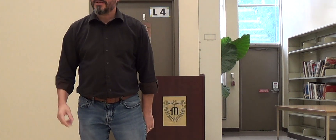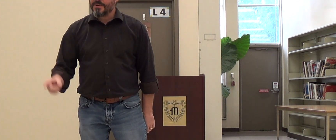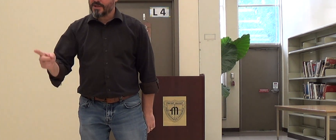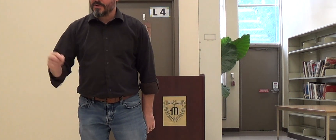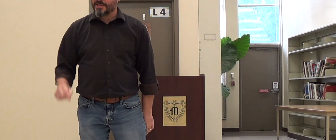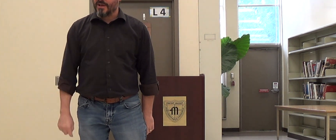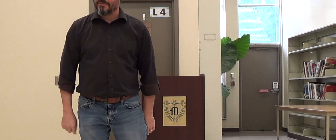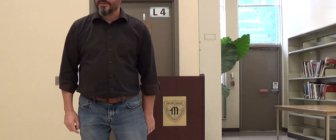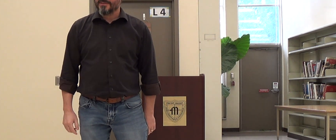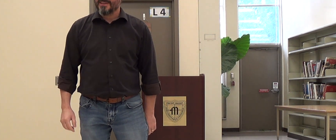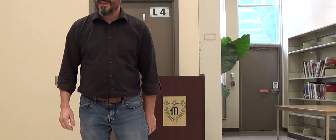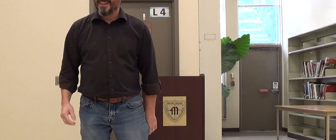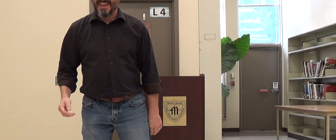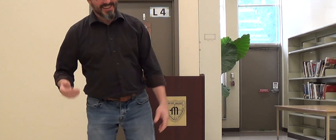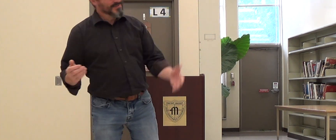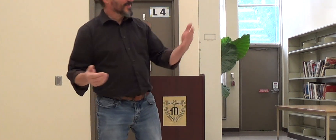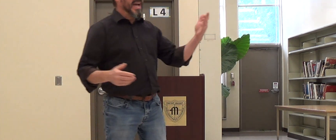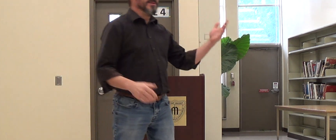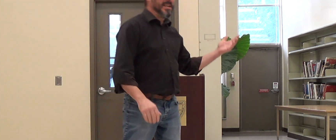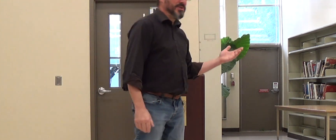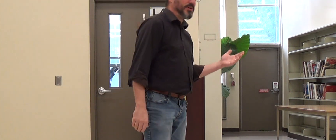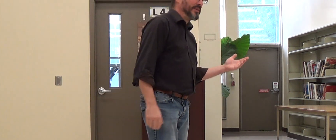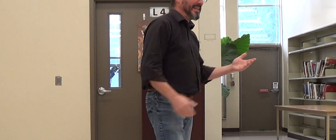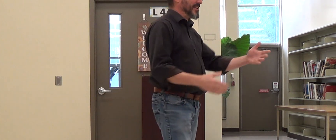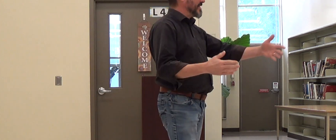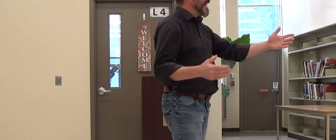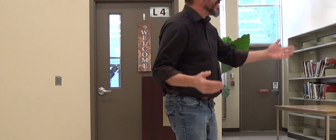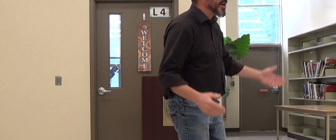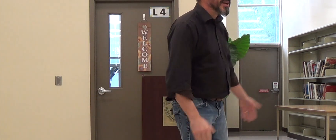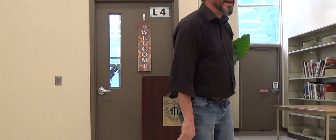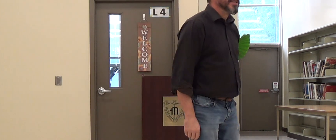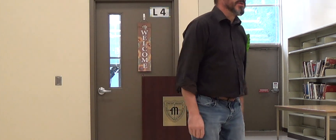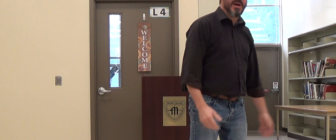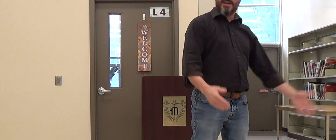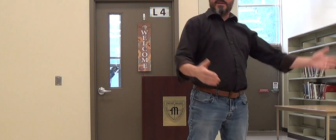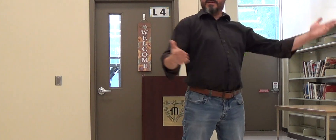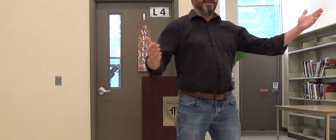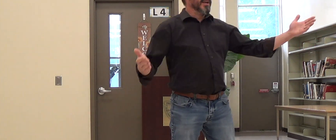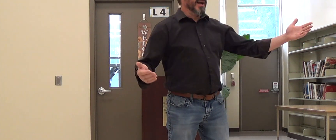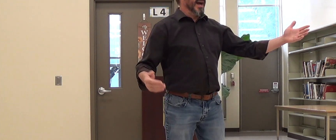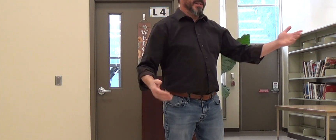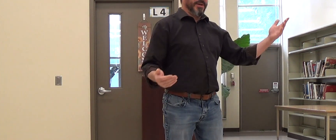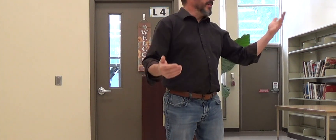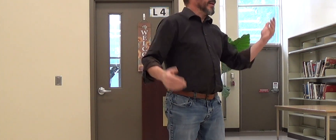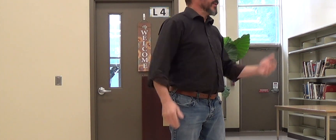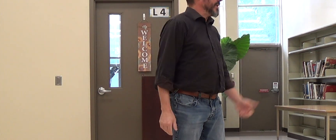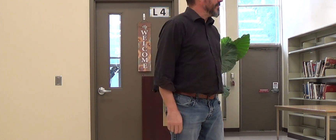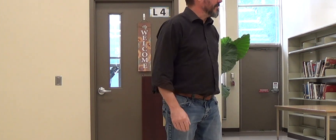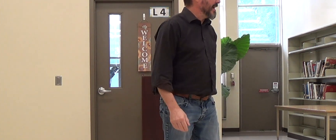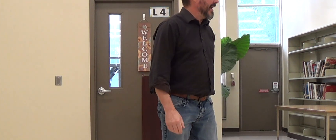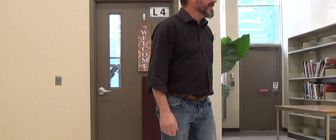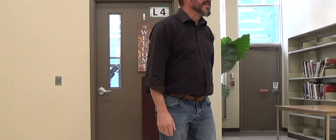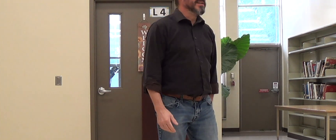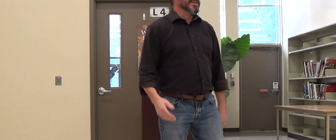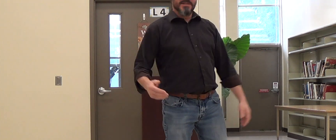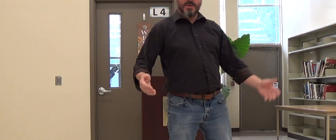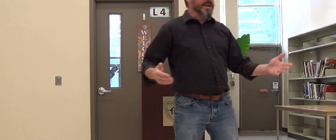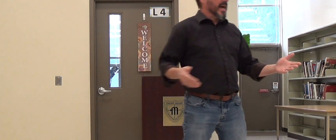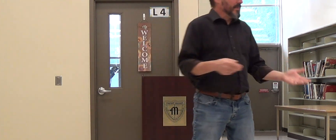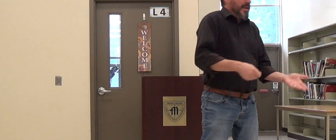you can cook them yourself. Now, I was eight years old. I didn't understand sarcasm. So I thought, I don't like the way you cook my eggs. So I got up and I